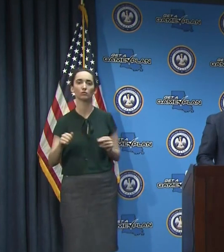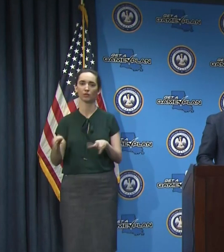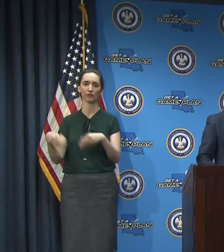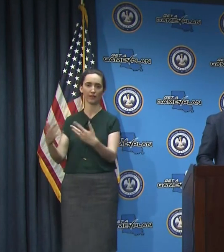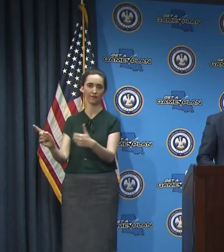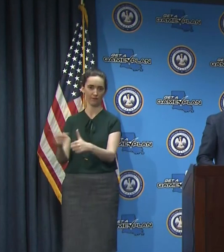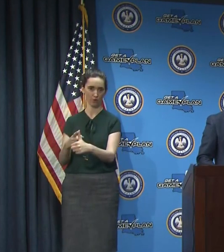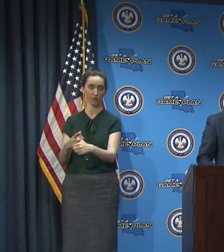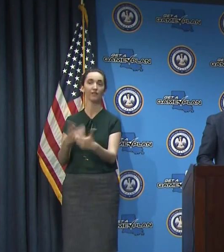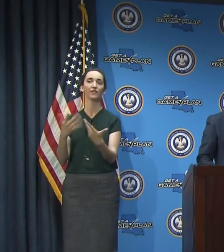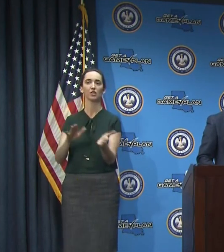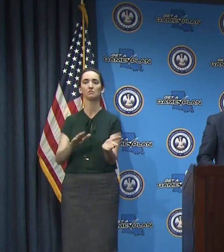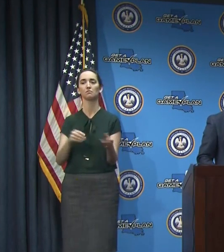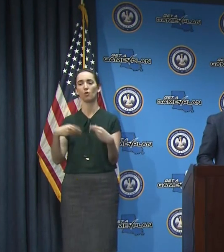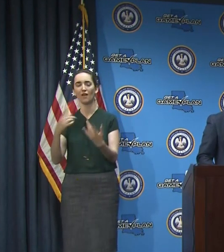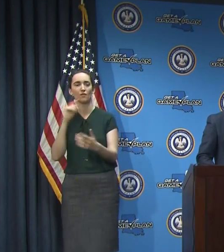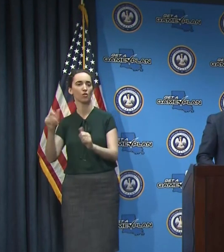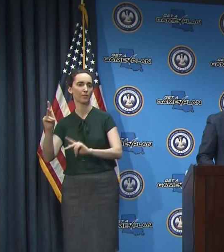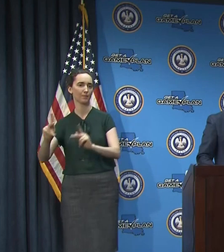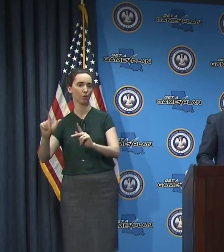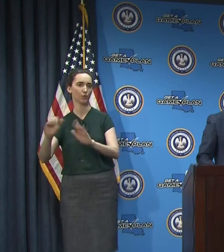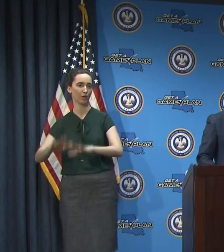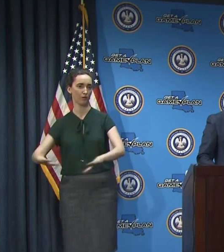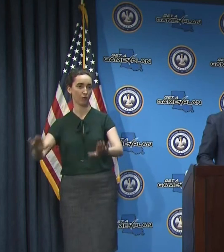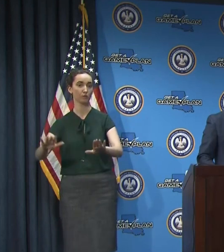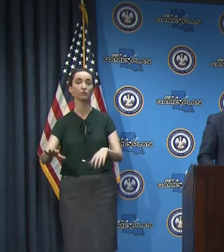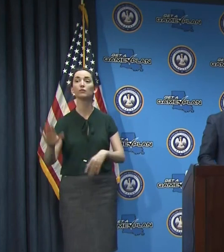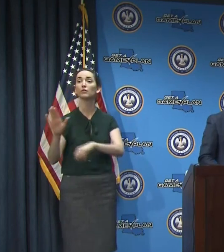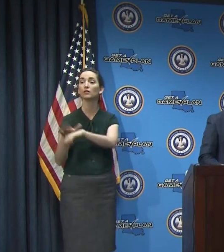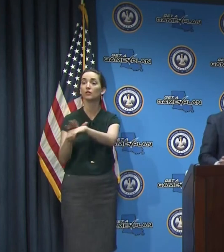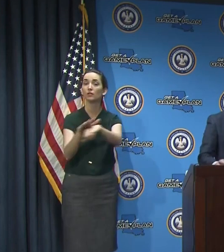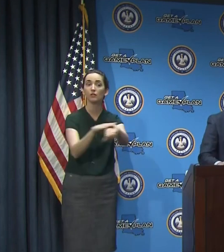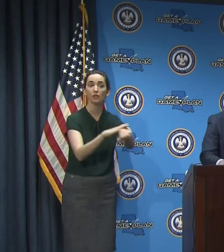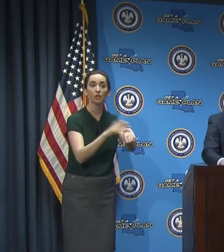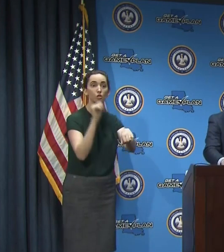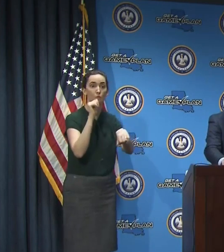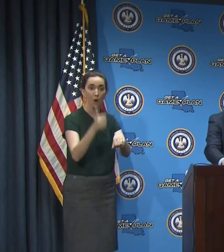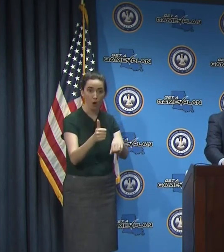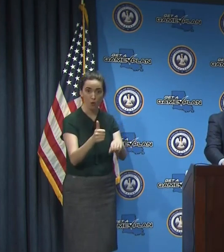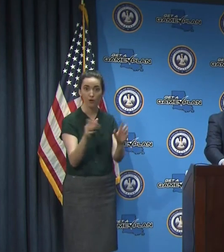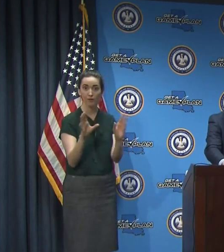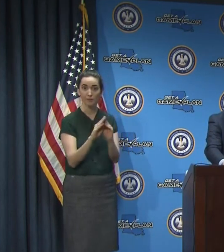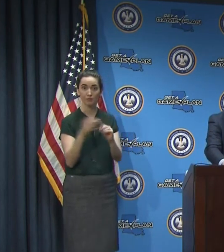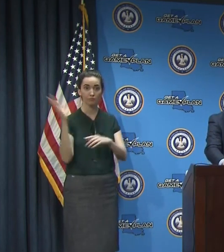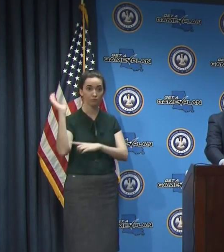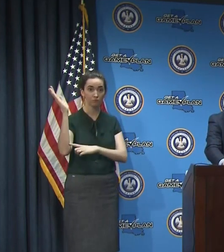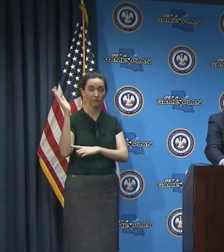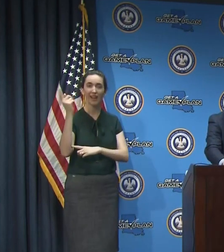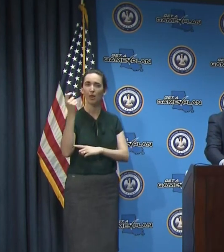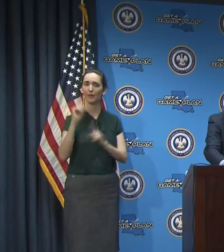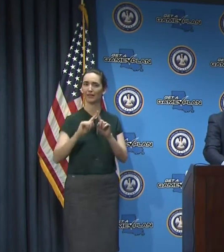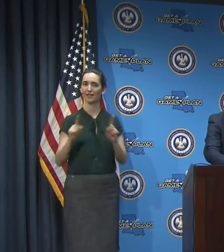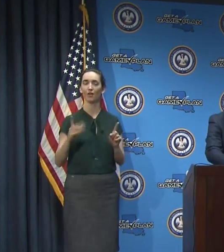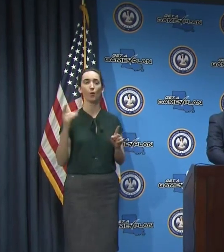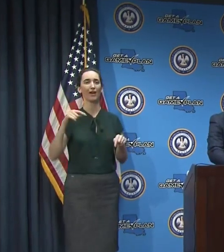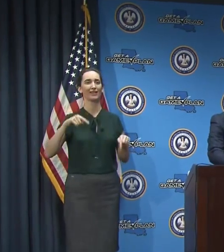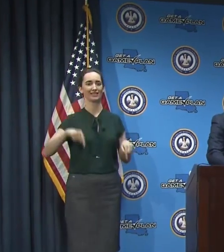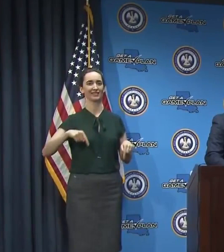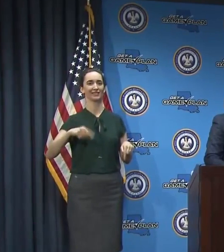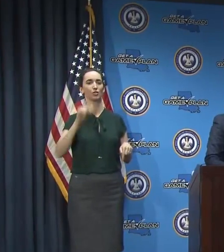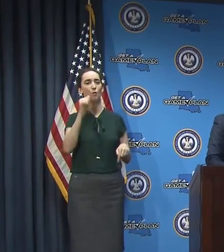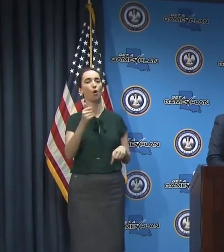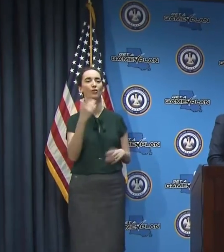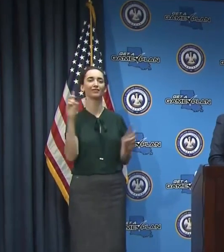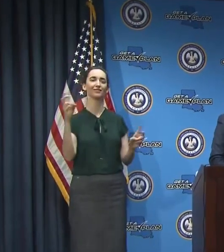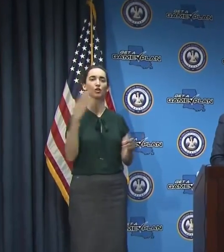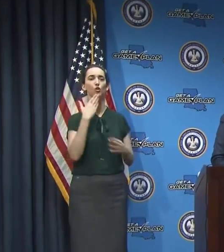tomorrow, our press conference is going to be earlier, um, as we can do things a little differently for Good Friday. So we will,